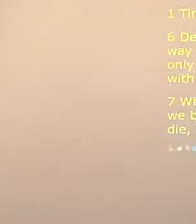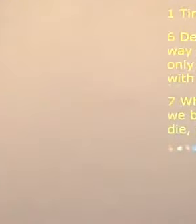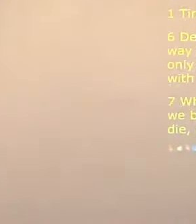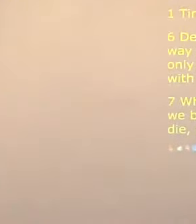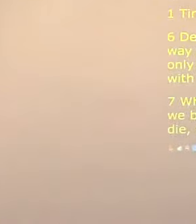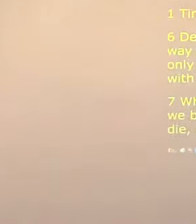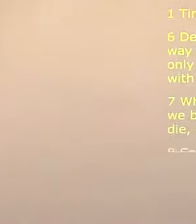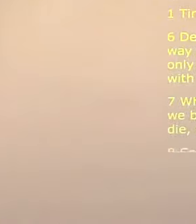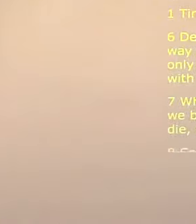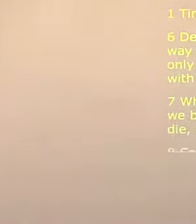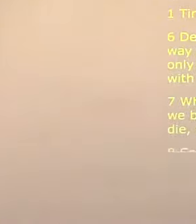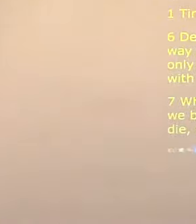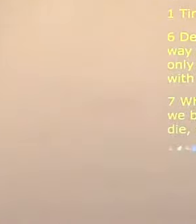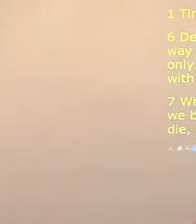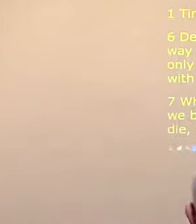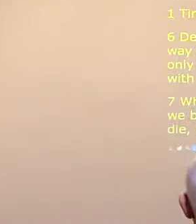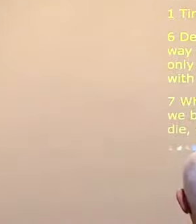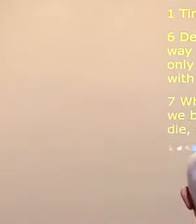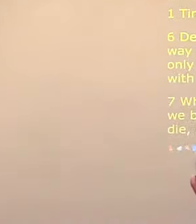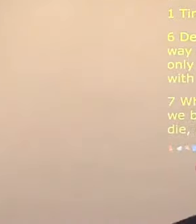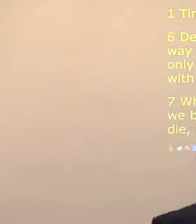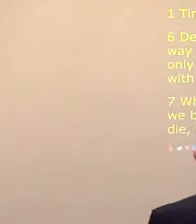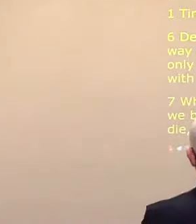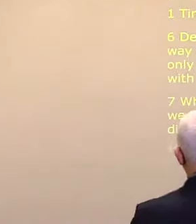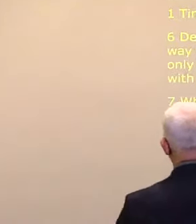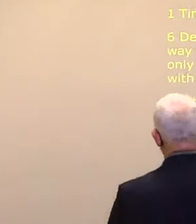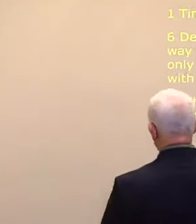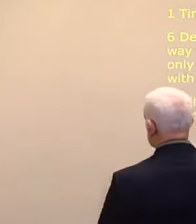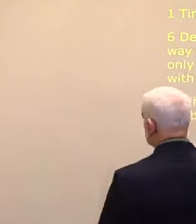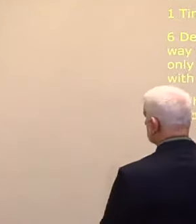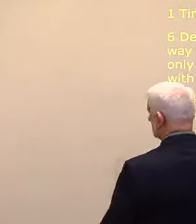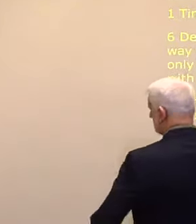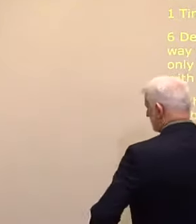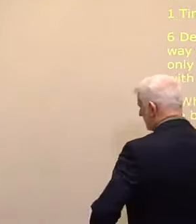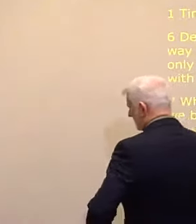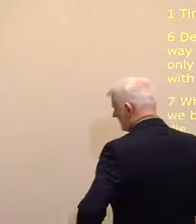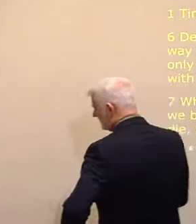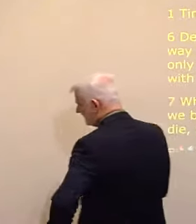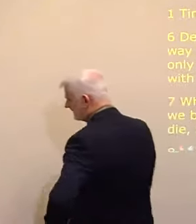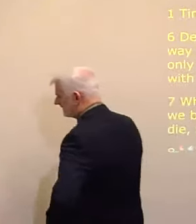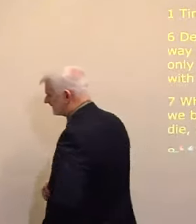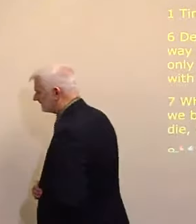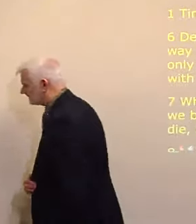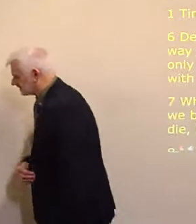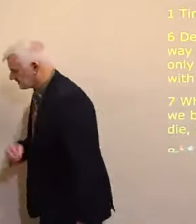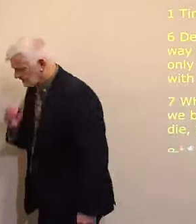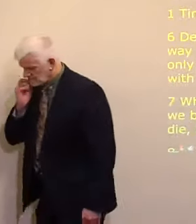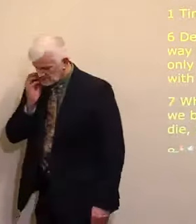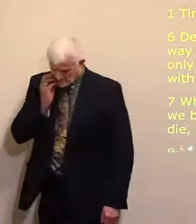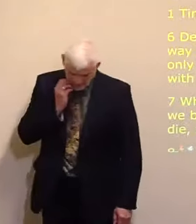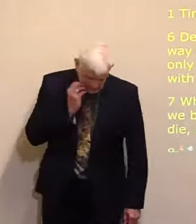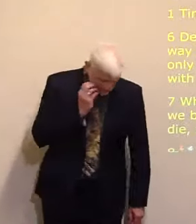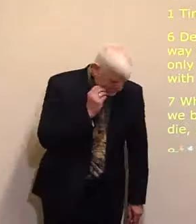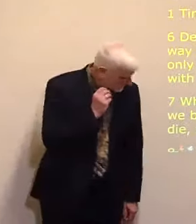Our second scripture reading is taken from the book of Acts Acts chapter 10 The book of Acts